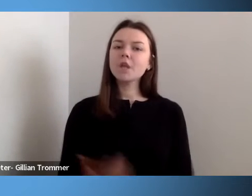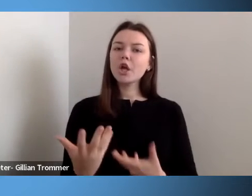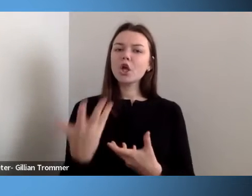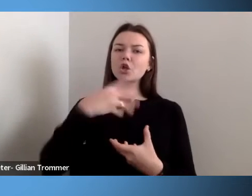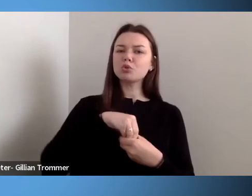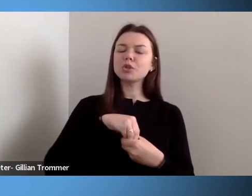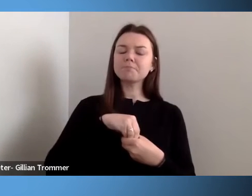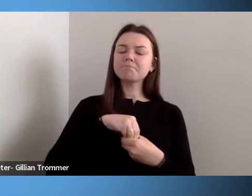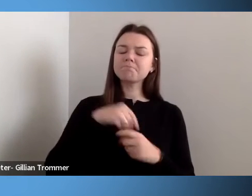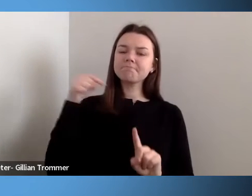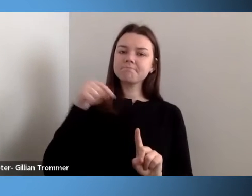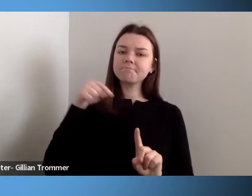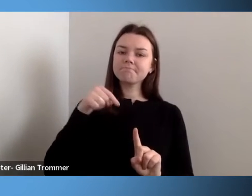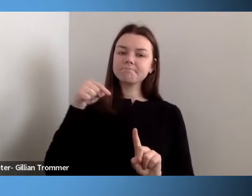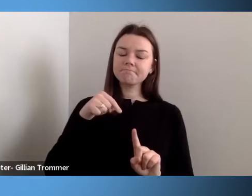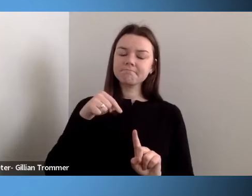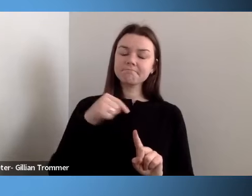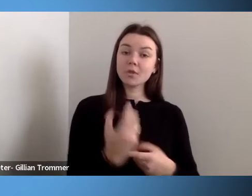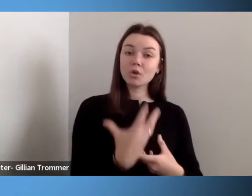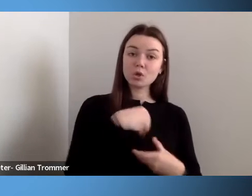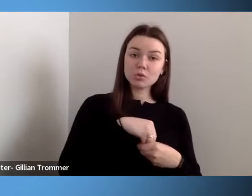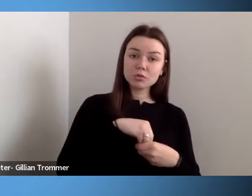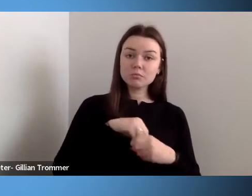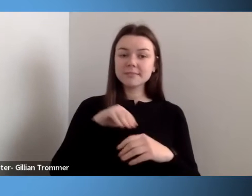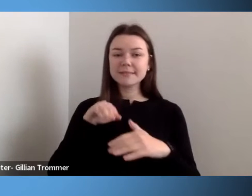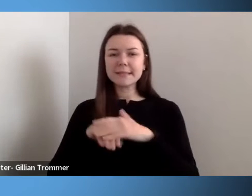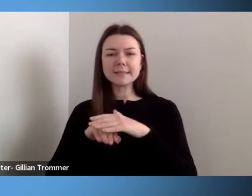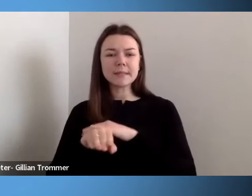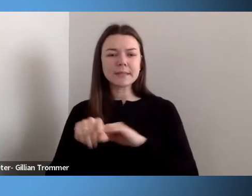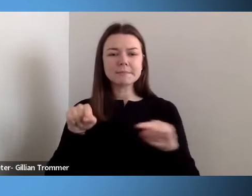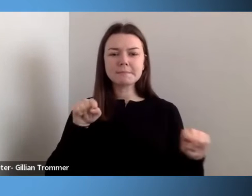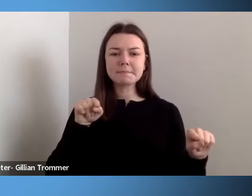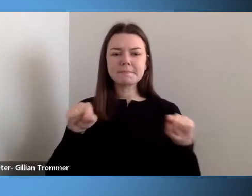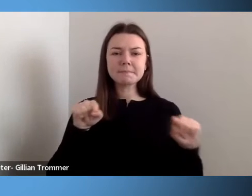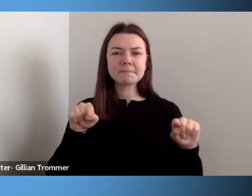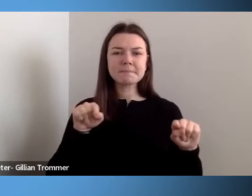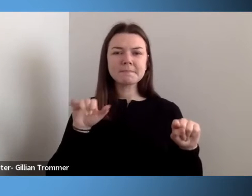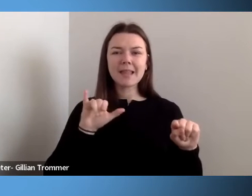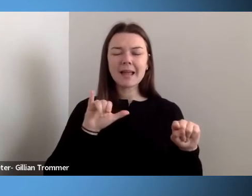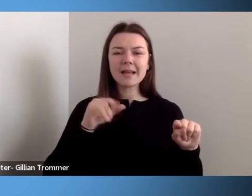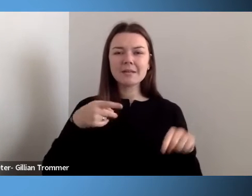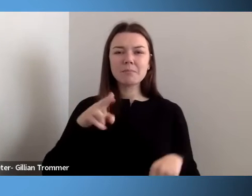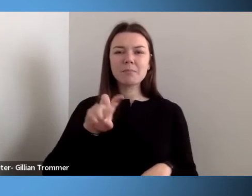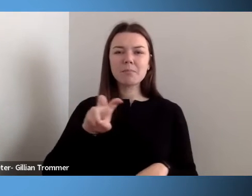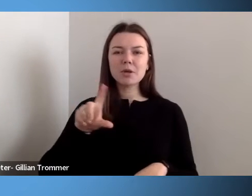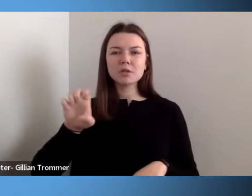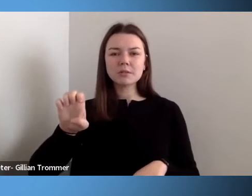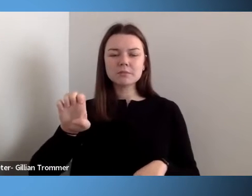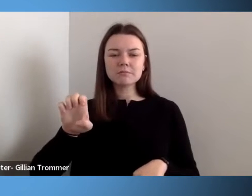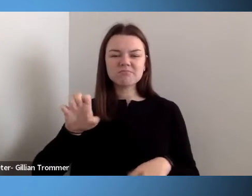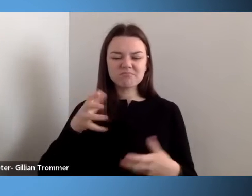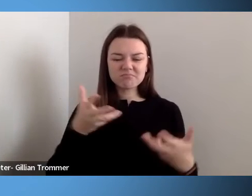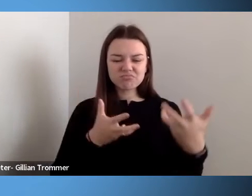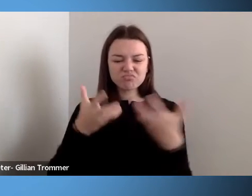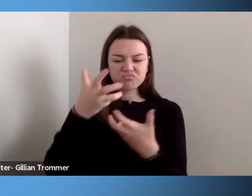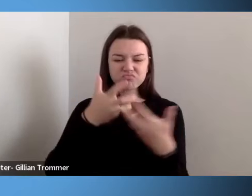Inclusion and accessibility are like a puzzle. We must endeavor to assemble all